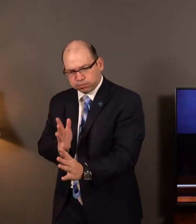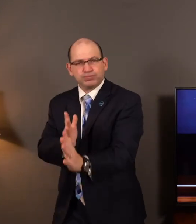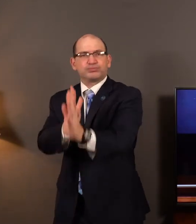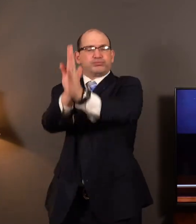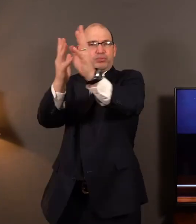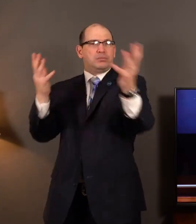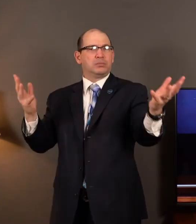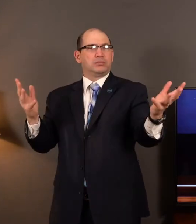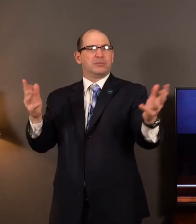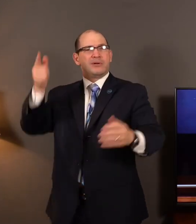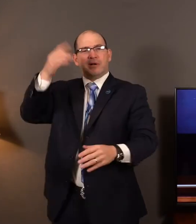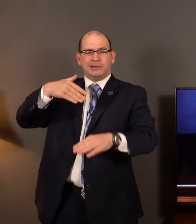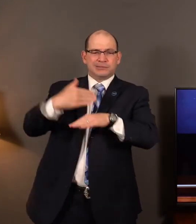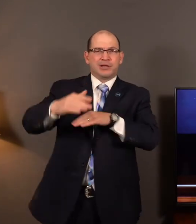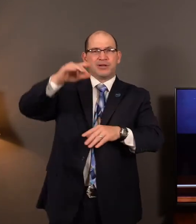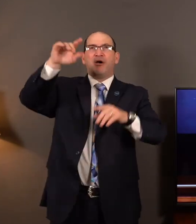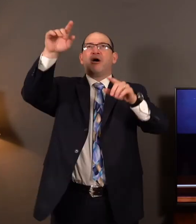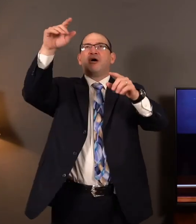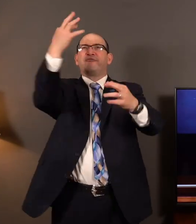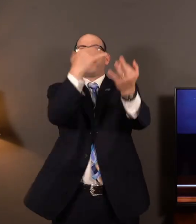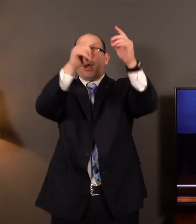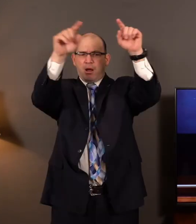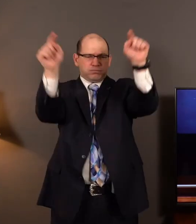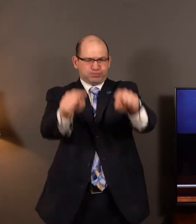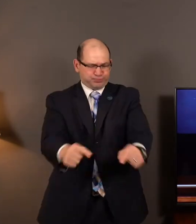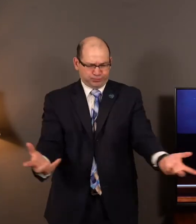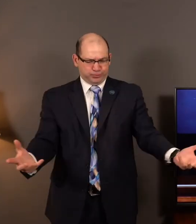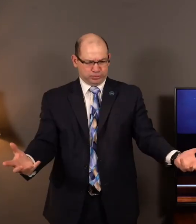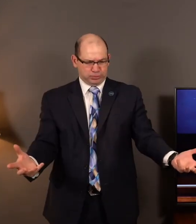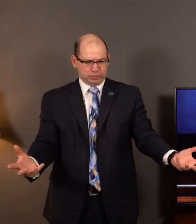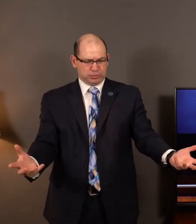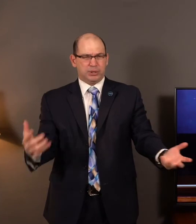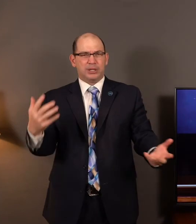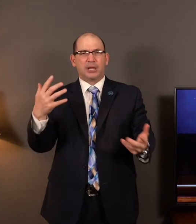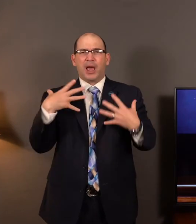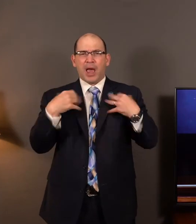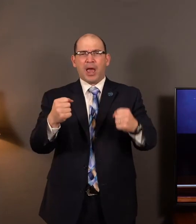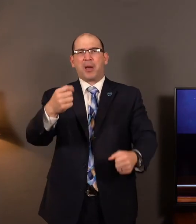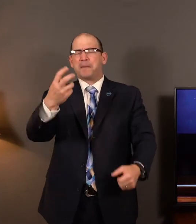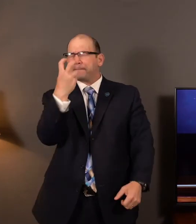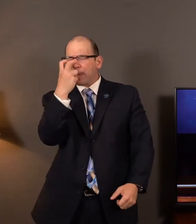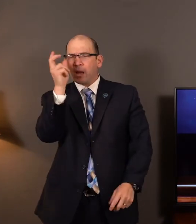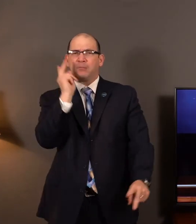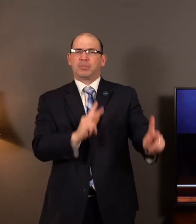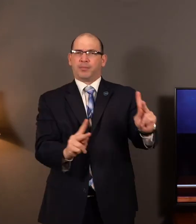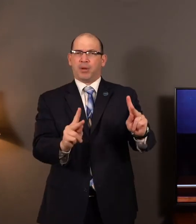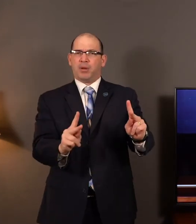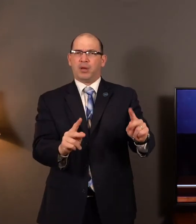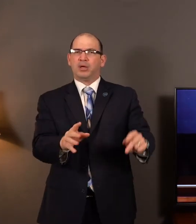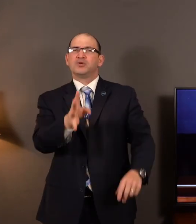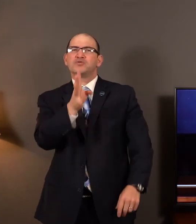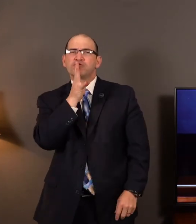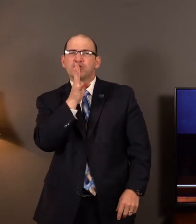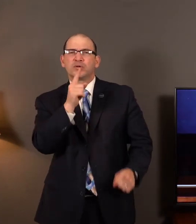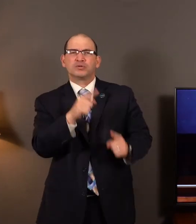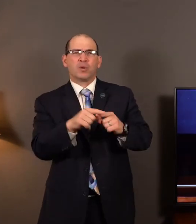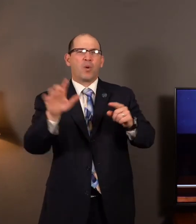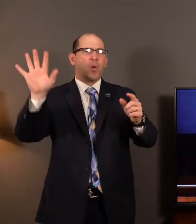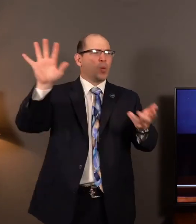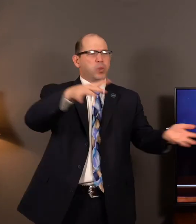fire down from heaven and consumed the sacrifice? Who gave sight to the blind and healed the lame? Who spoke to the wind and the sea? And who on